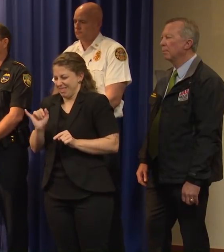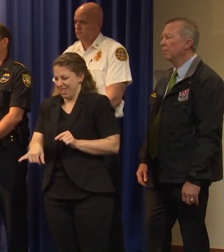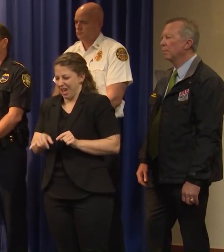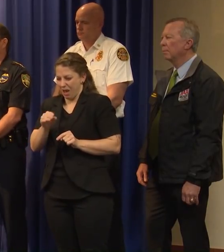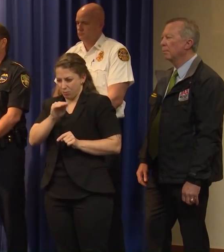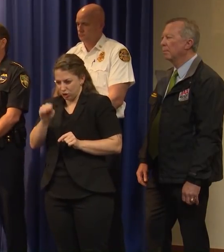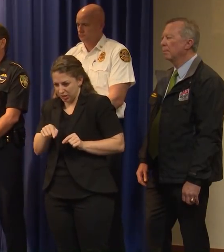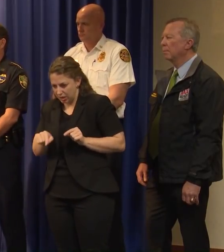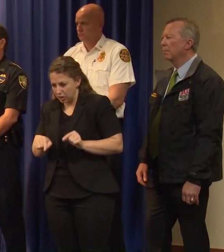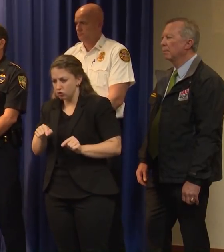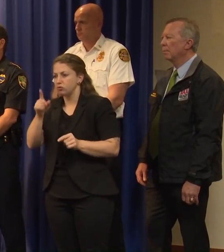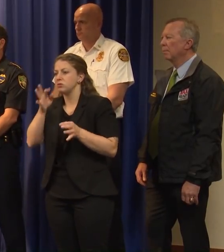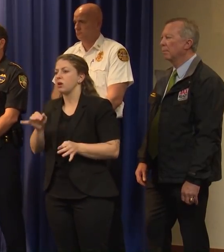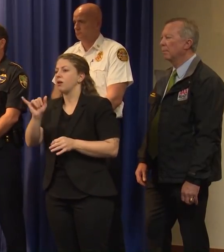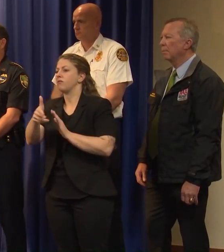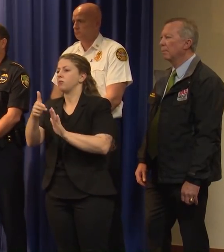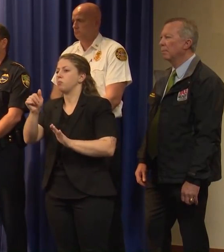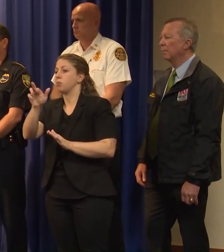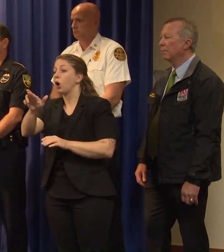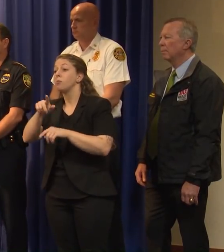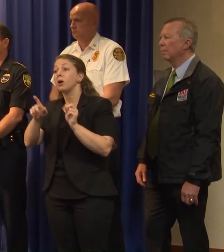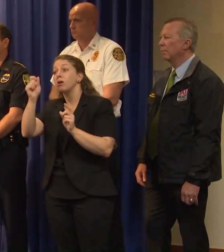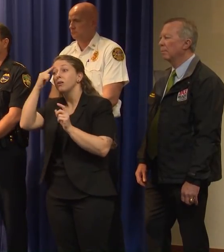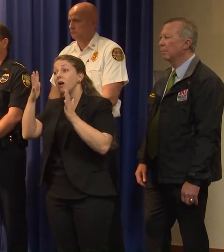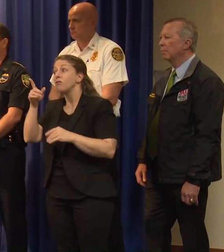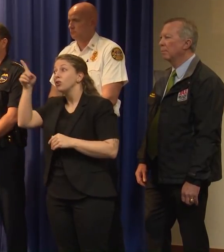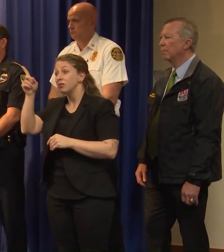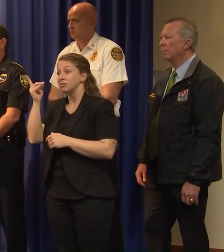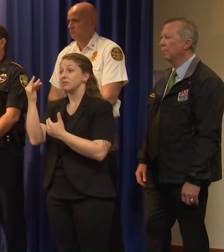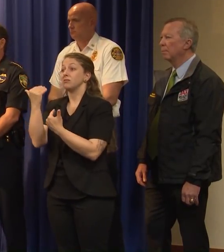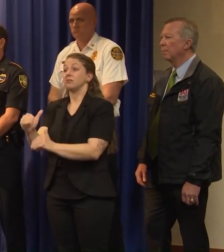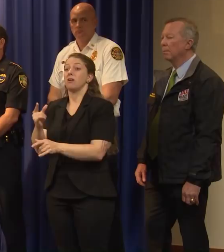order. He has eliminated all alcohol sales and establishments, too.